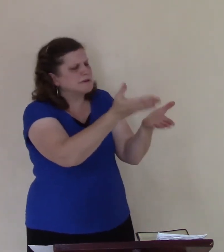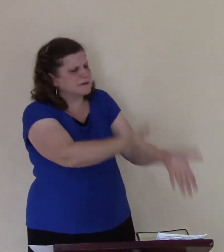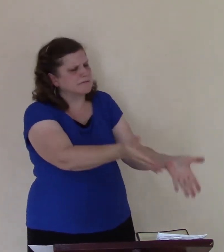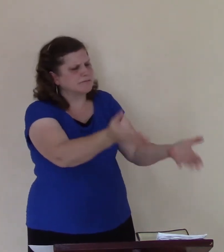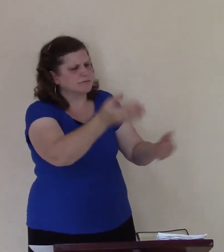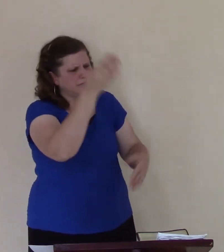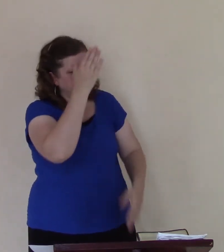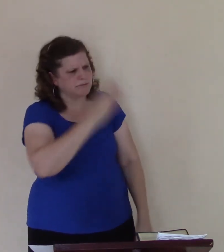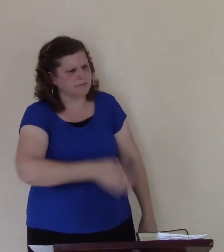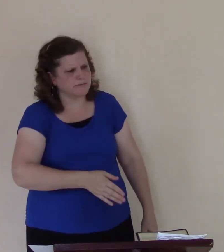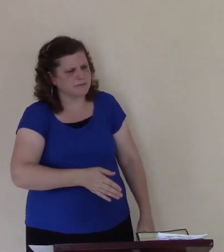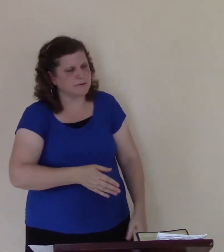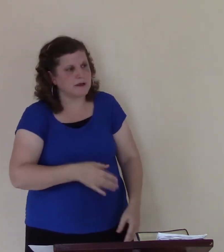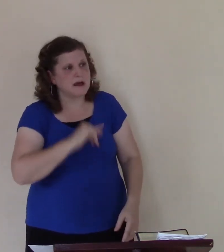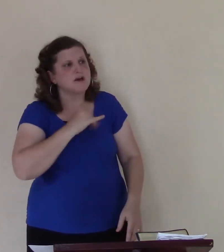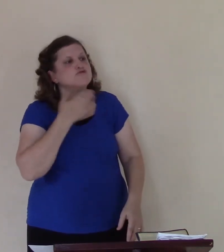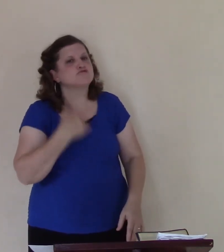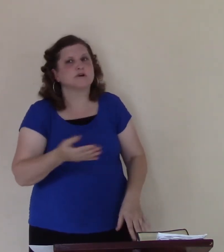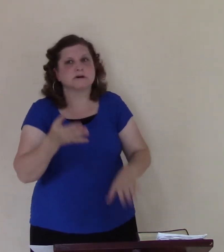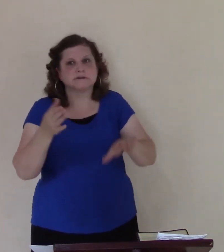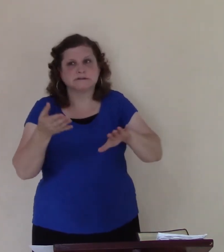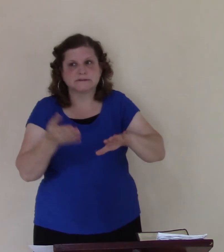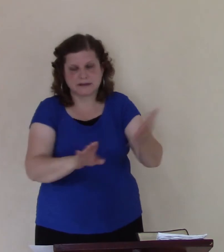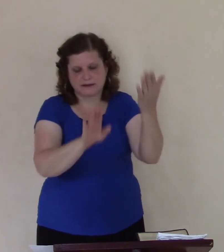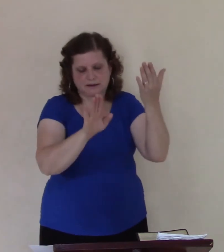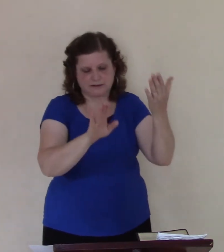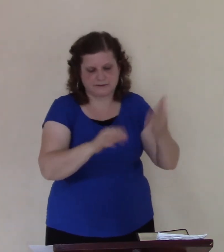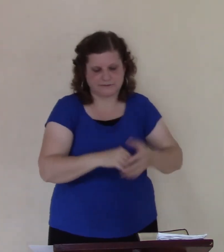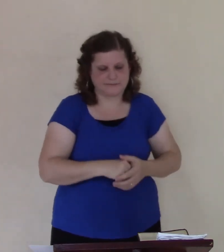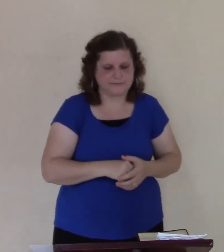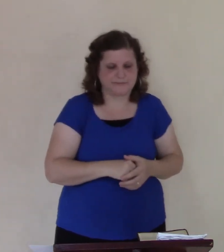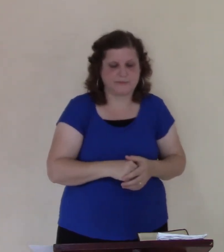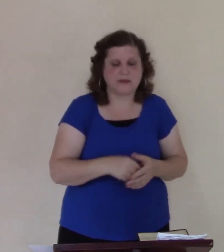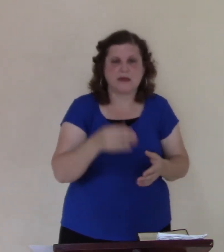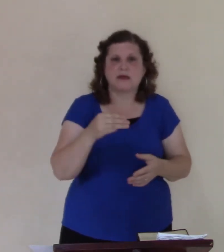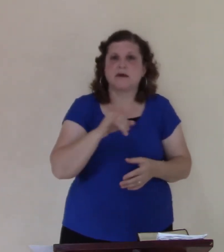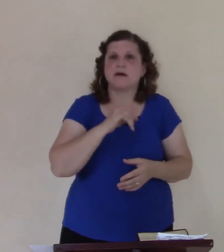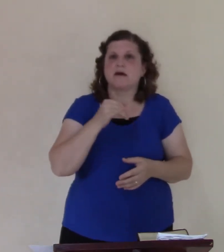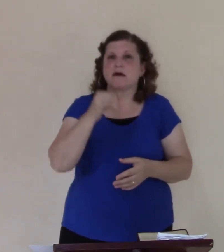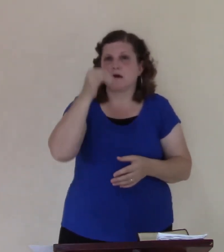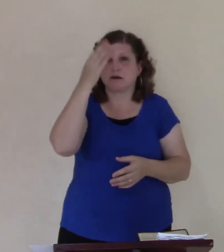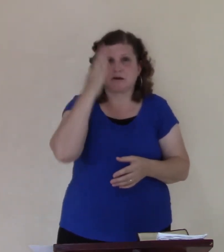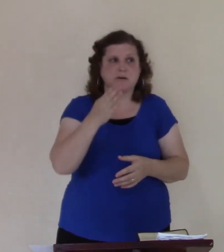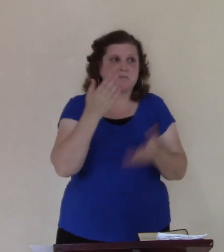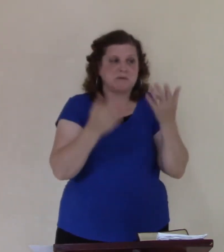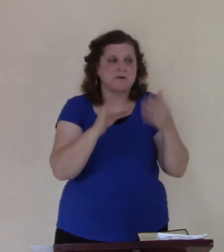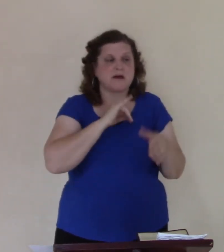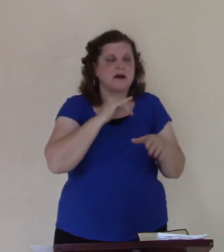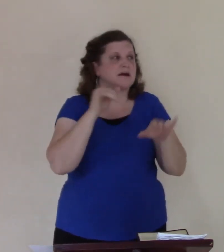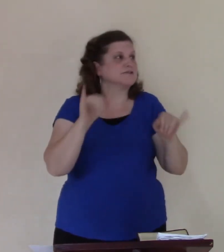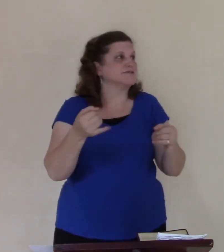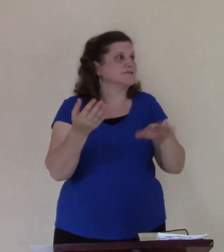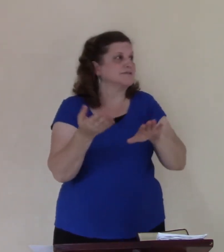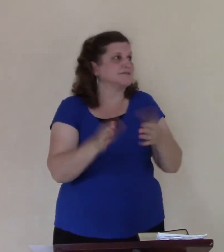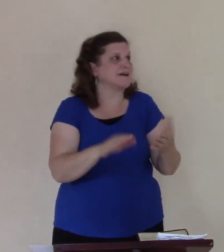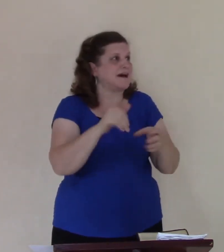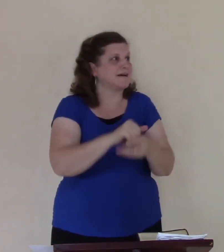Why can I, I'm not even saying, why can't I just die in a sea? I don't know, why can I be out to do this right? And now he's feeling